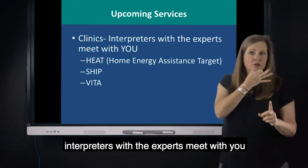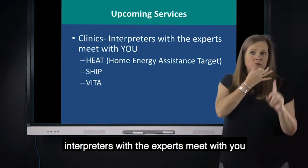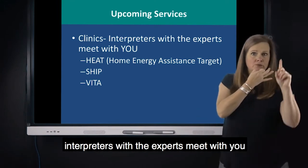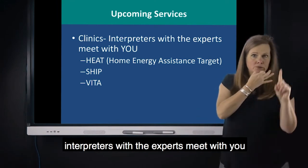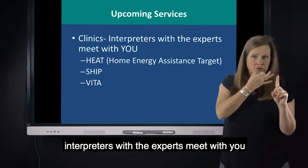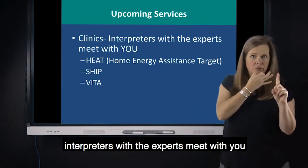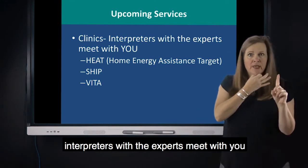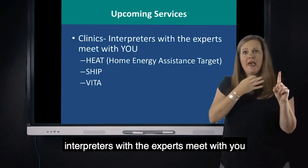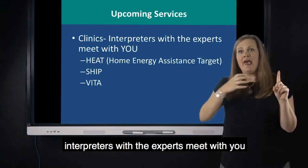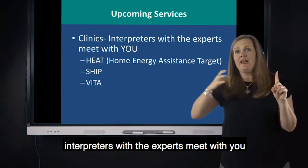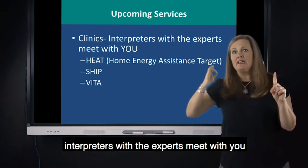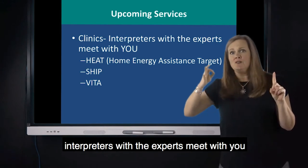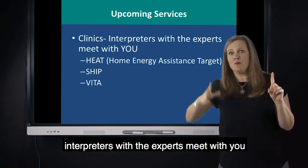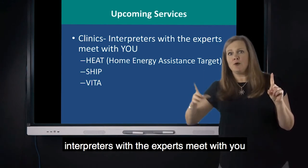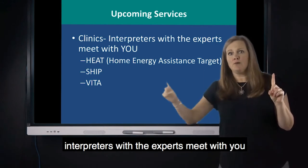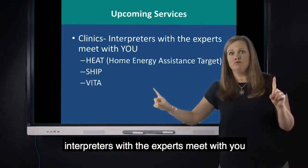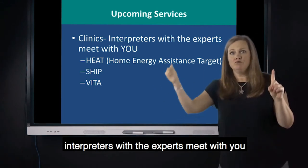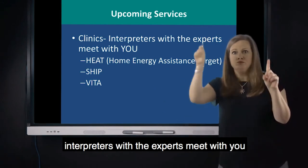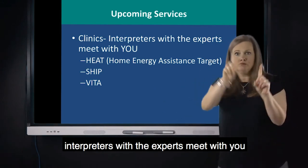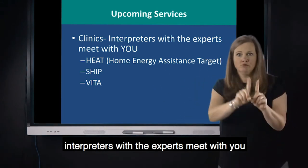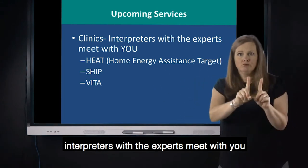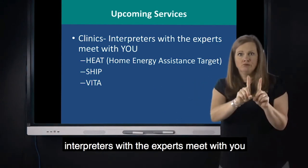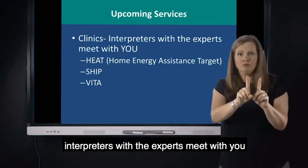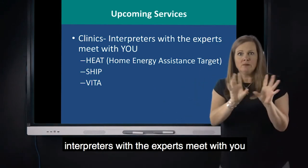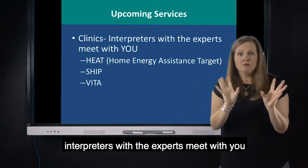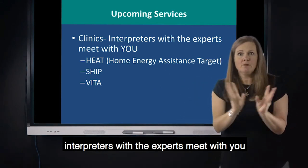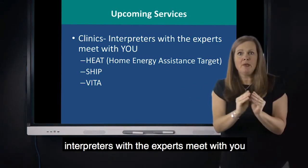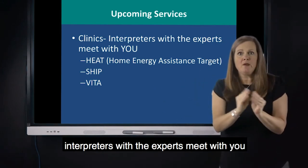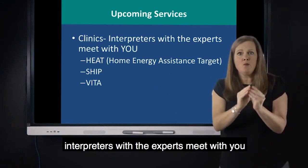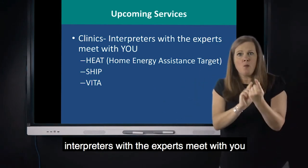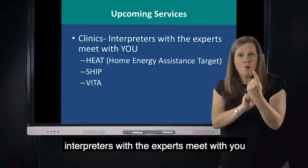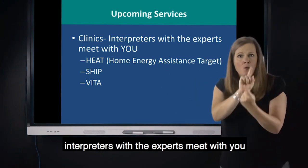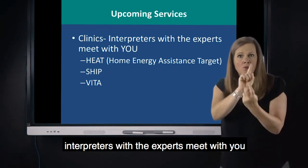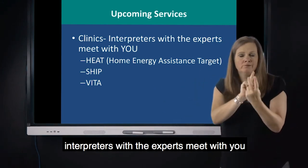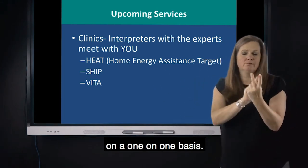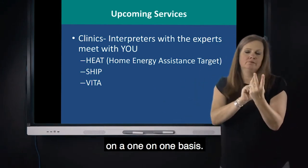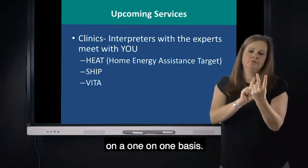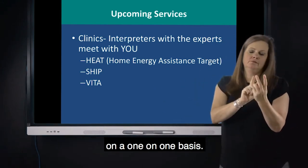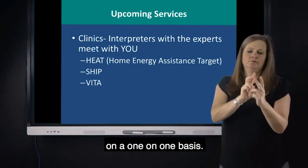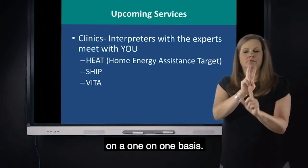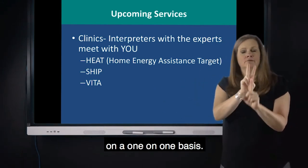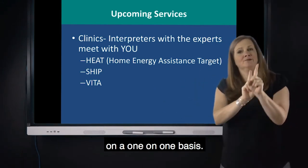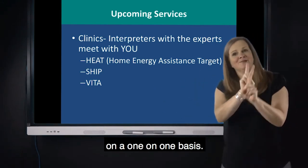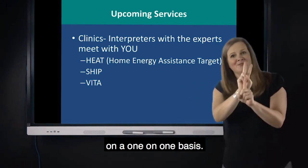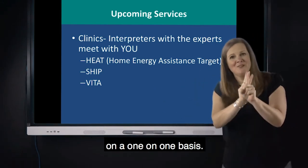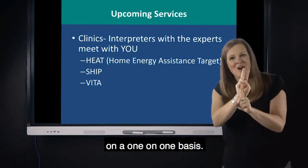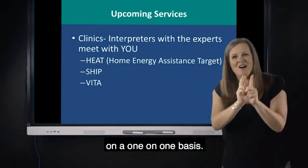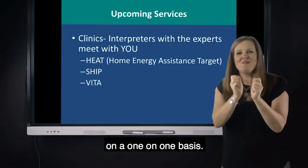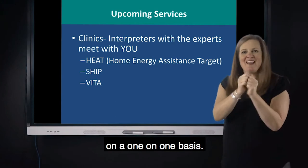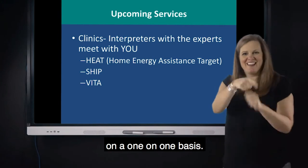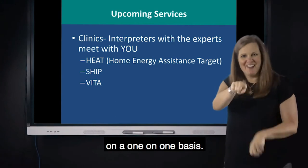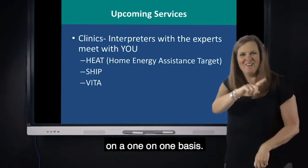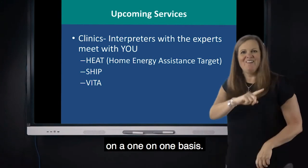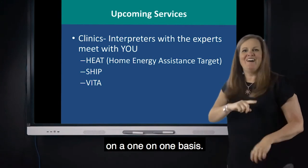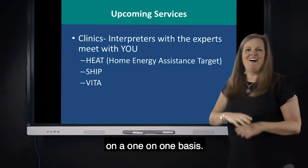We also have several other experts who work with an interpreter